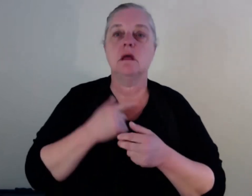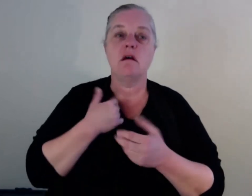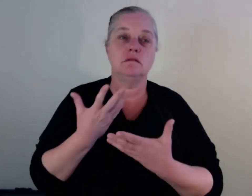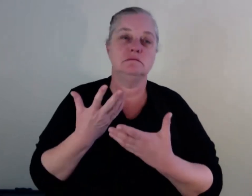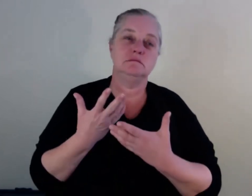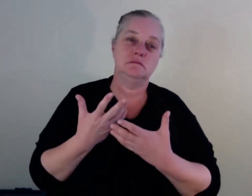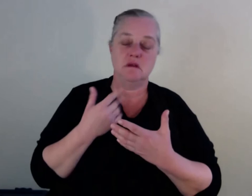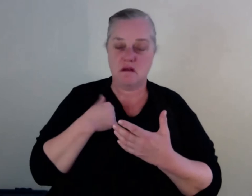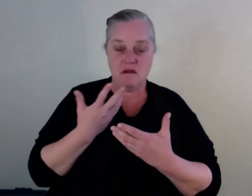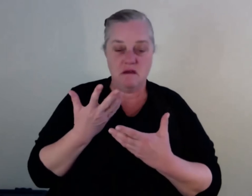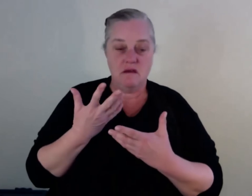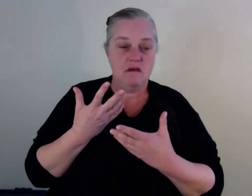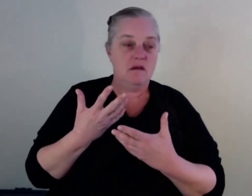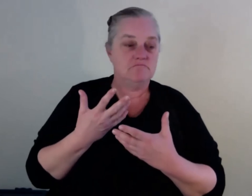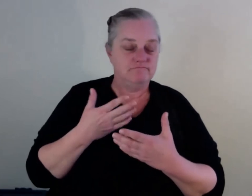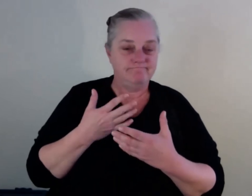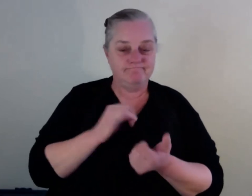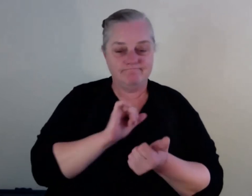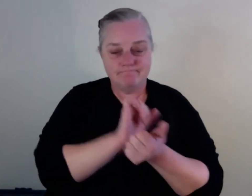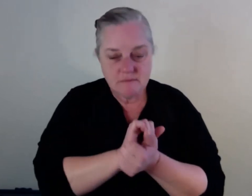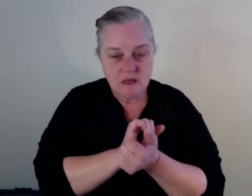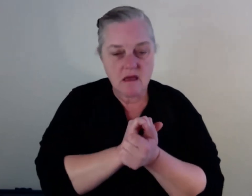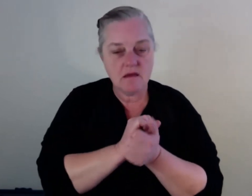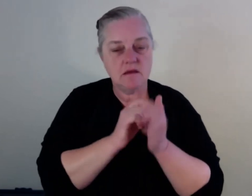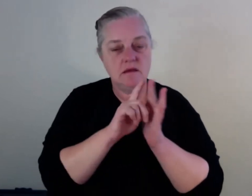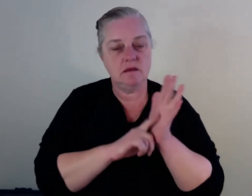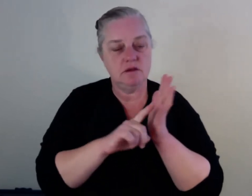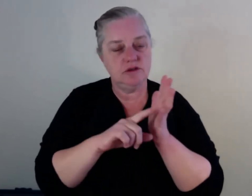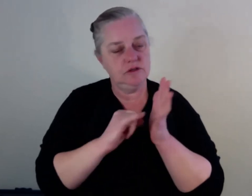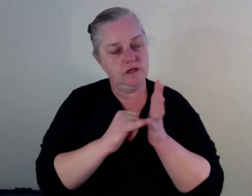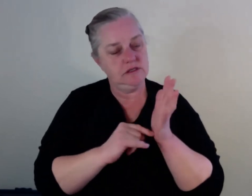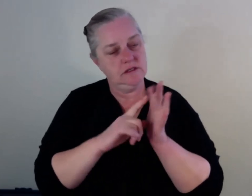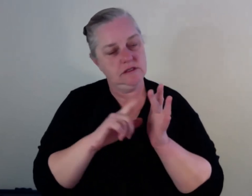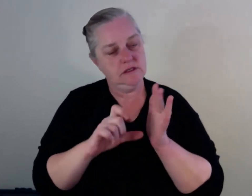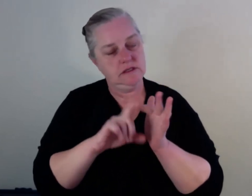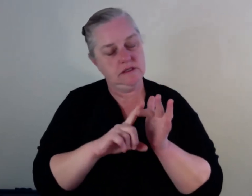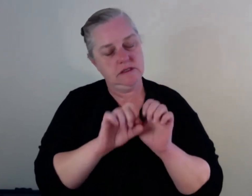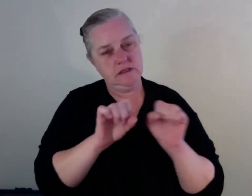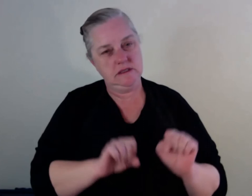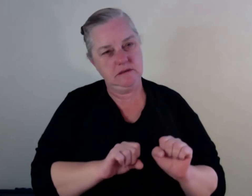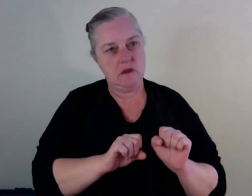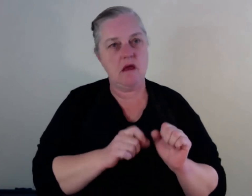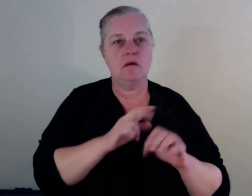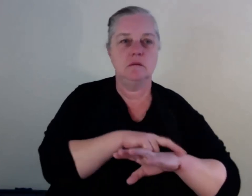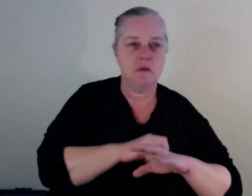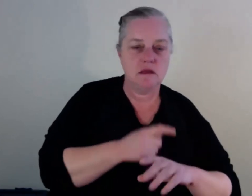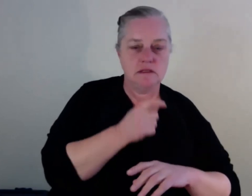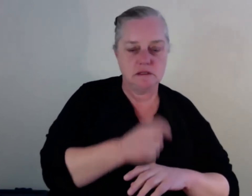Um, and then, you know, it wasn't until I was about 32 years of age that I was exposed to recovery and, and some